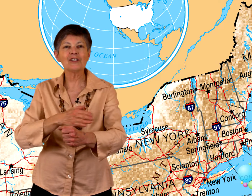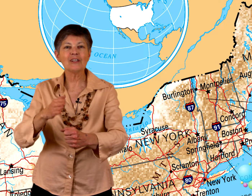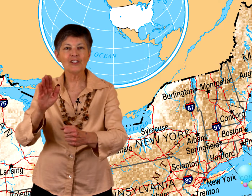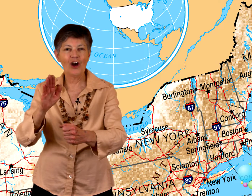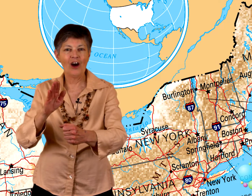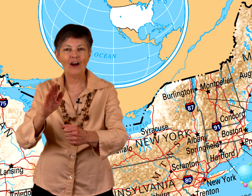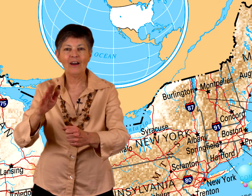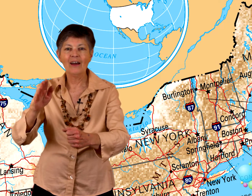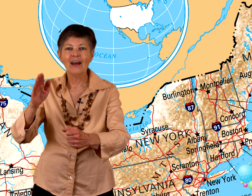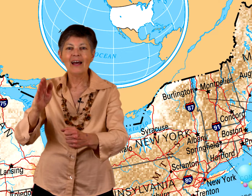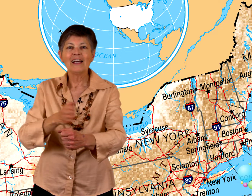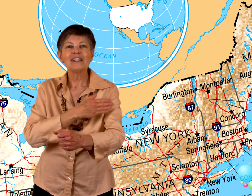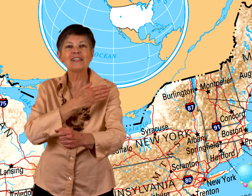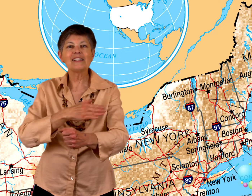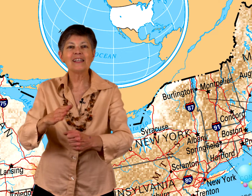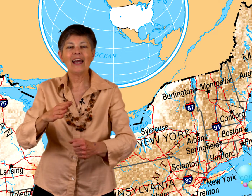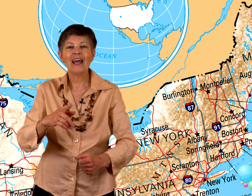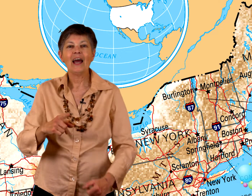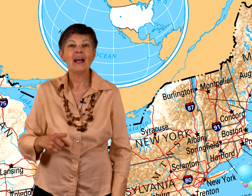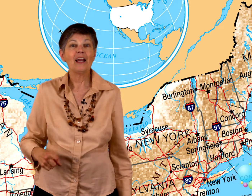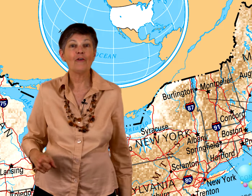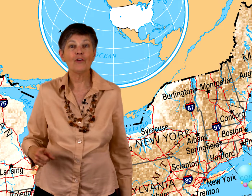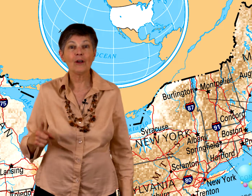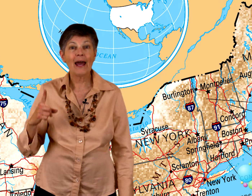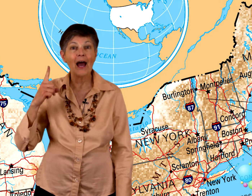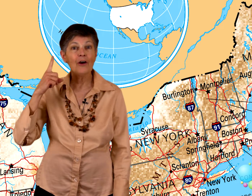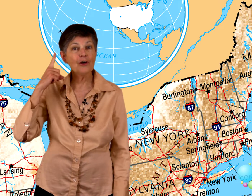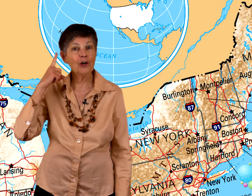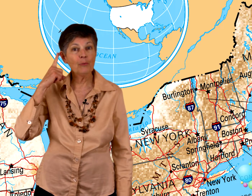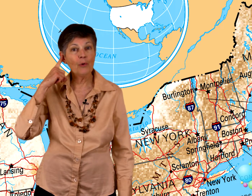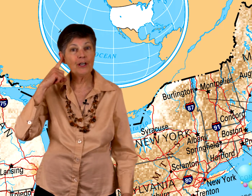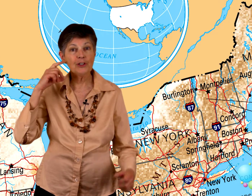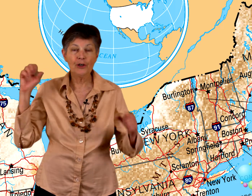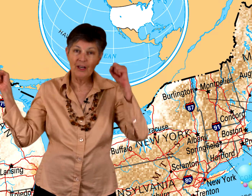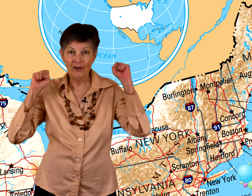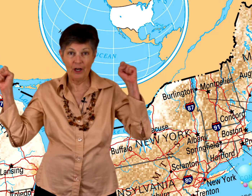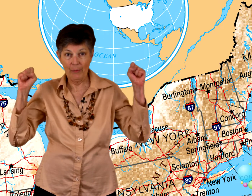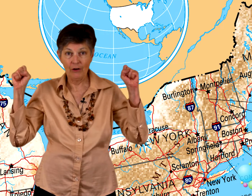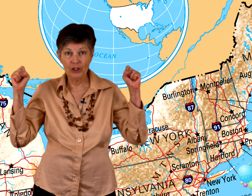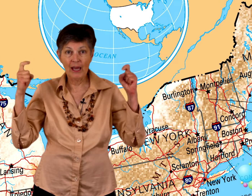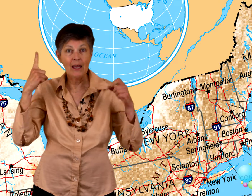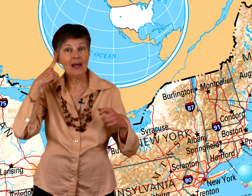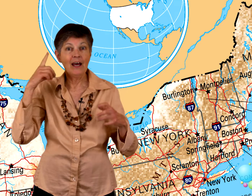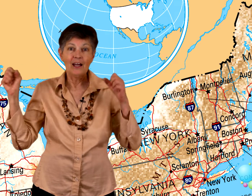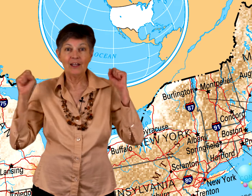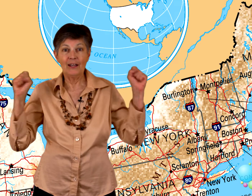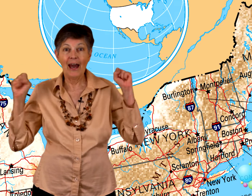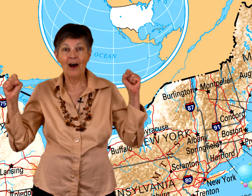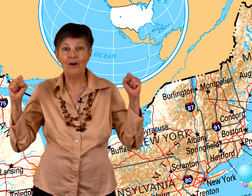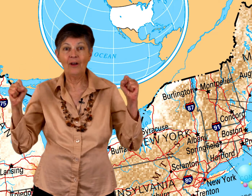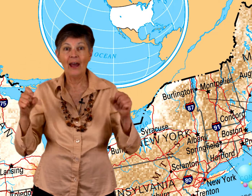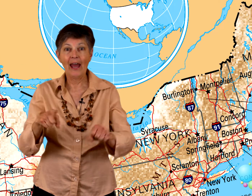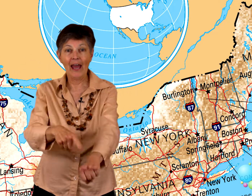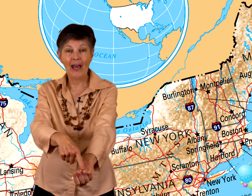song. Sing. Now for loud, you're going to point to your ear and come out and shake. Loud and